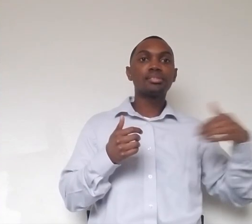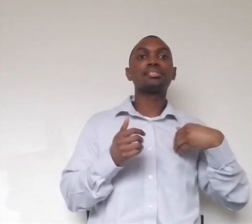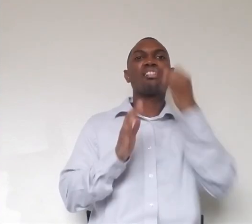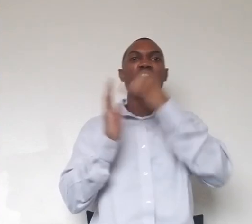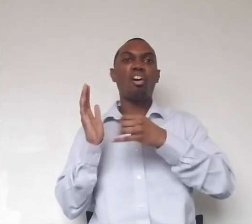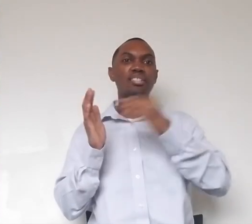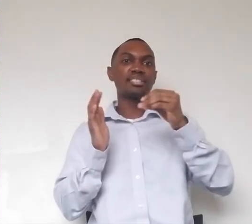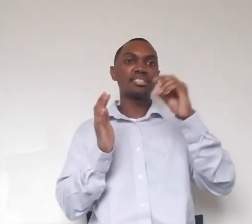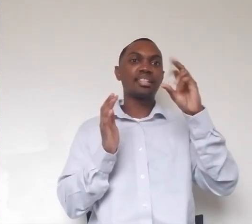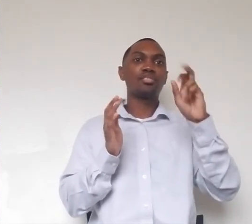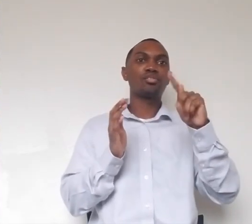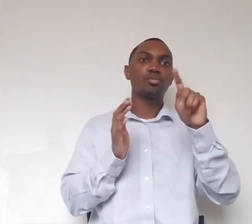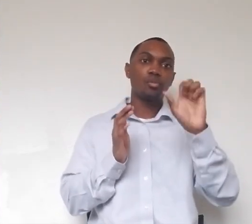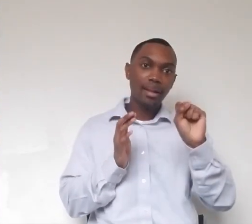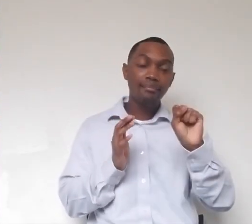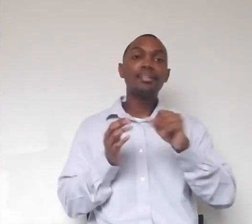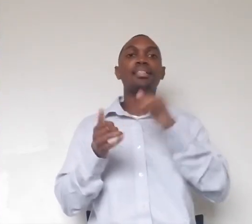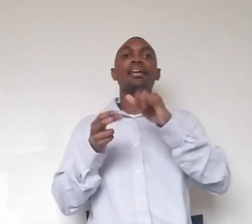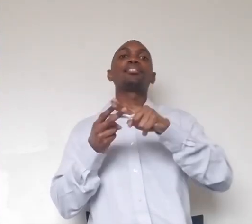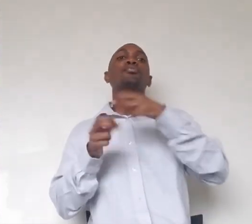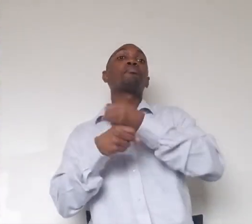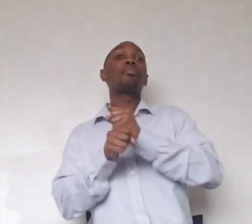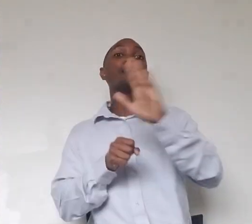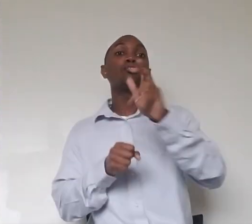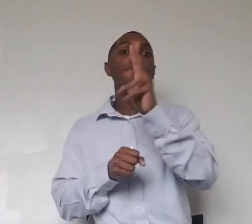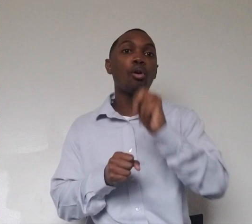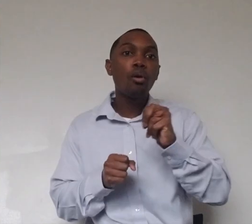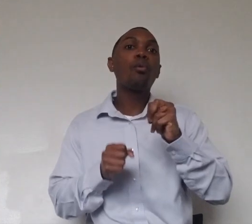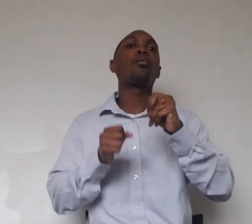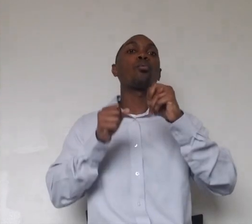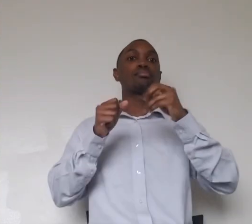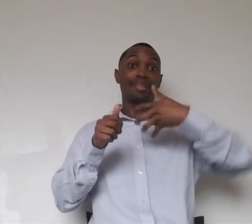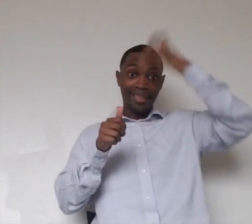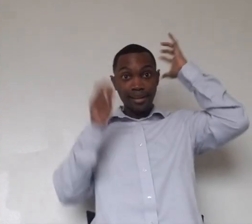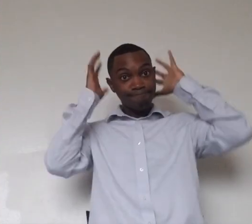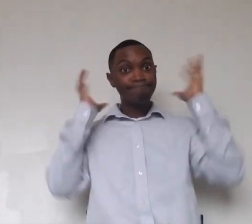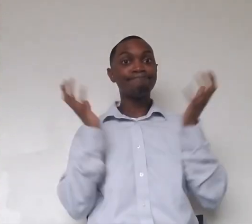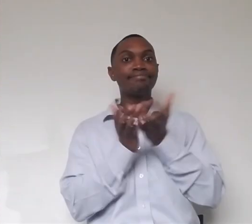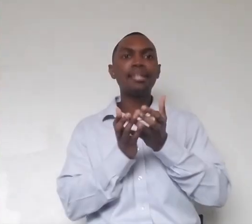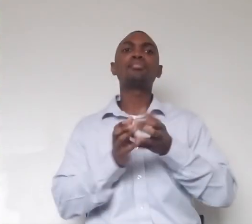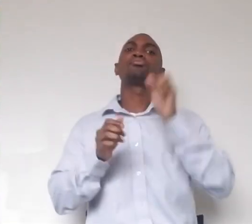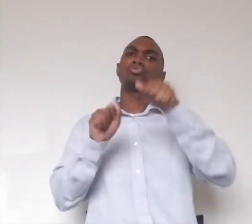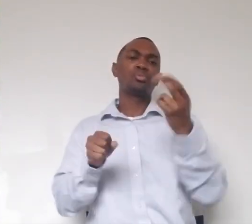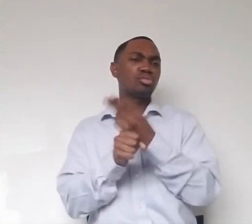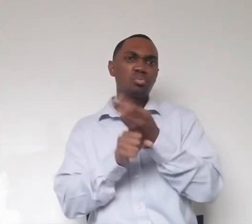lion's mane. Uh, so you're going to use whatever paper products you have around the house, art supplies, fun things like that. Paper plates are a great option, um,